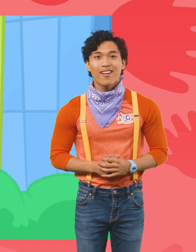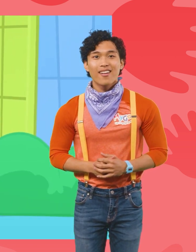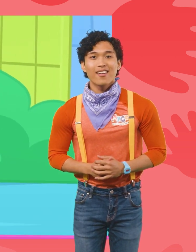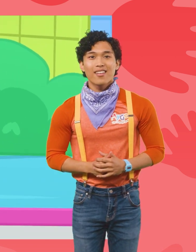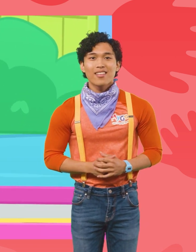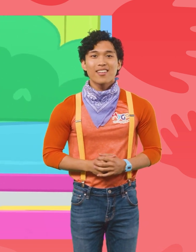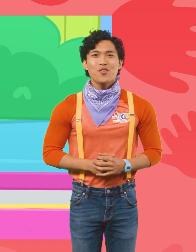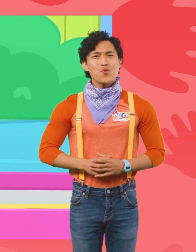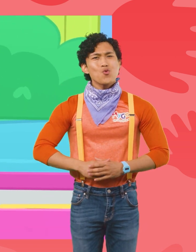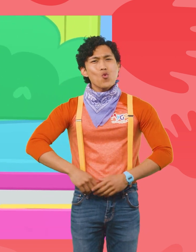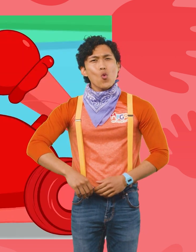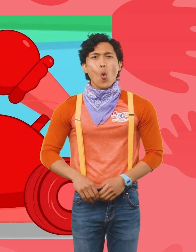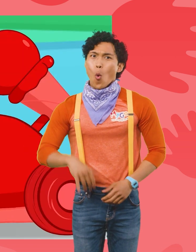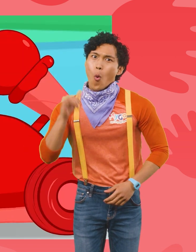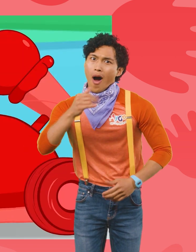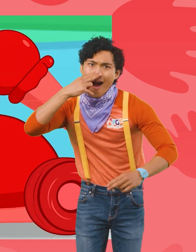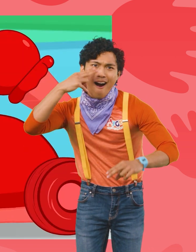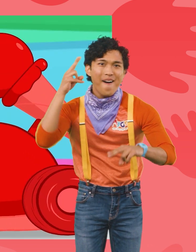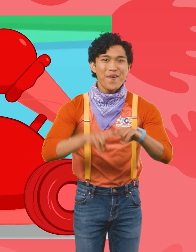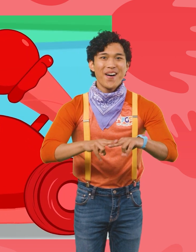Woo! That was fun! Ha-ha!